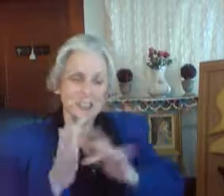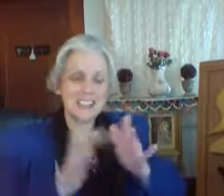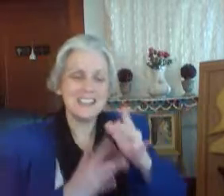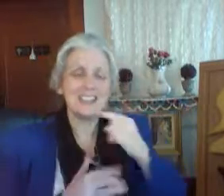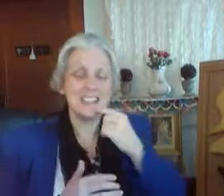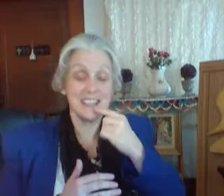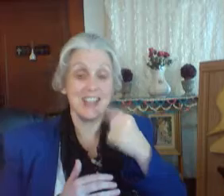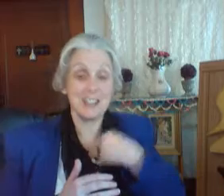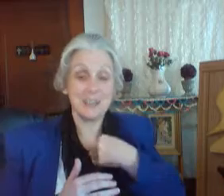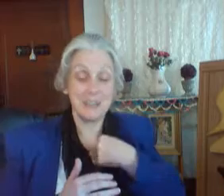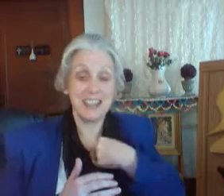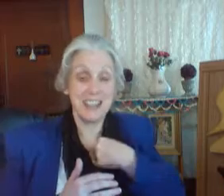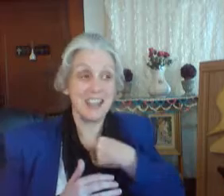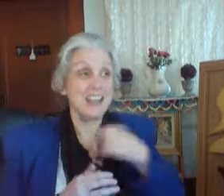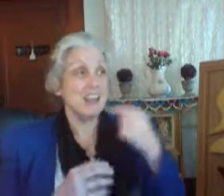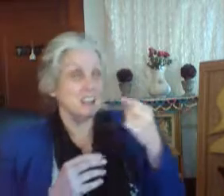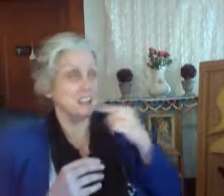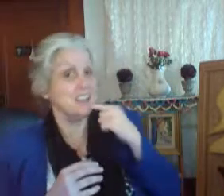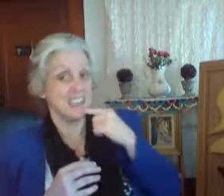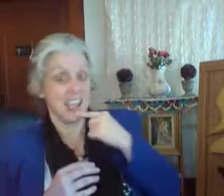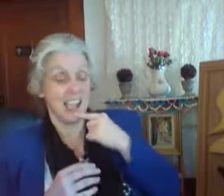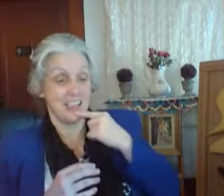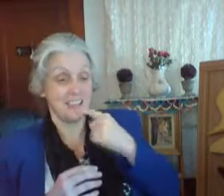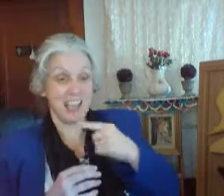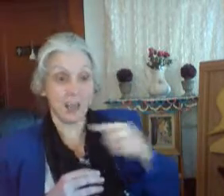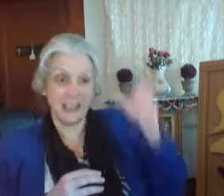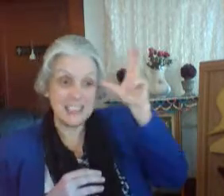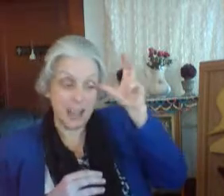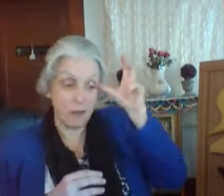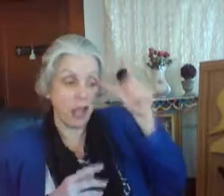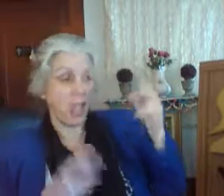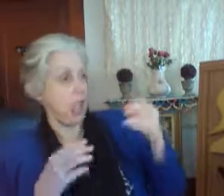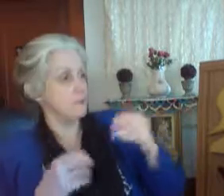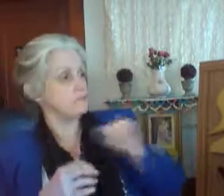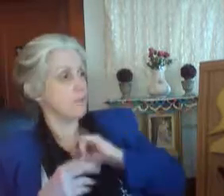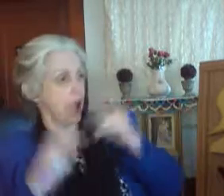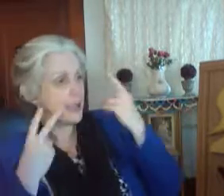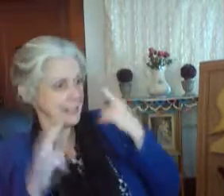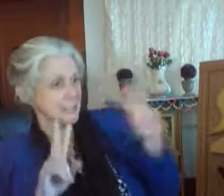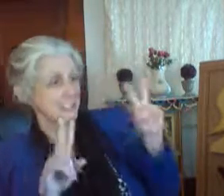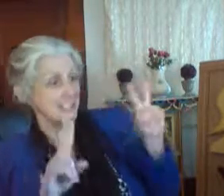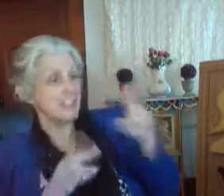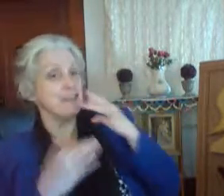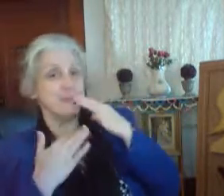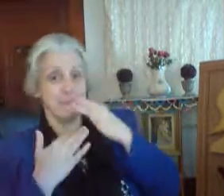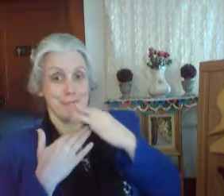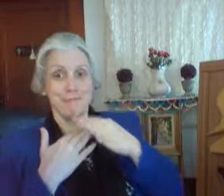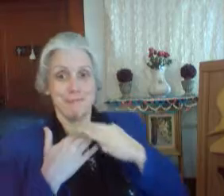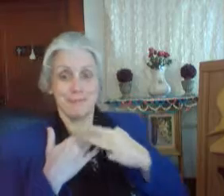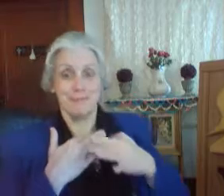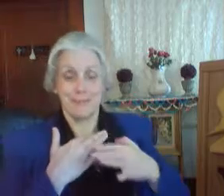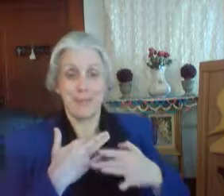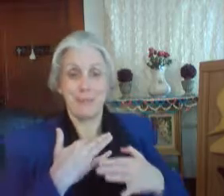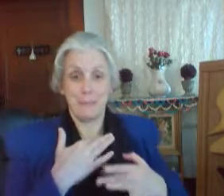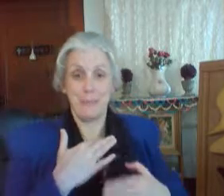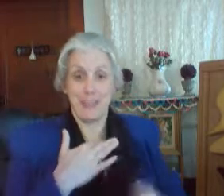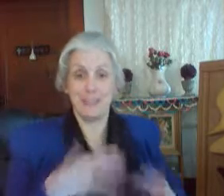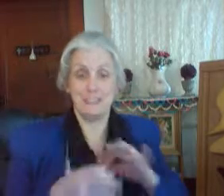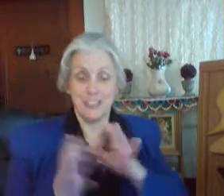to say, I see a broken stream of blood,